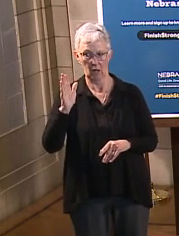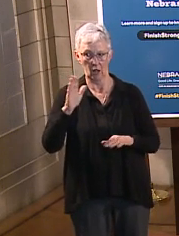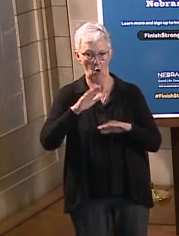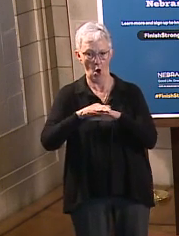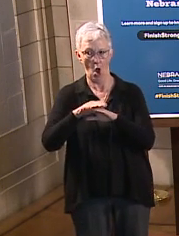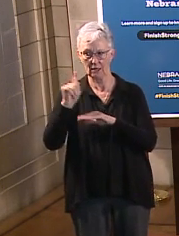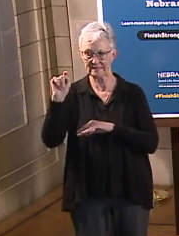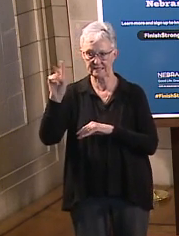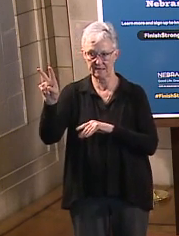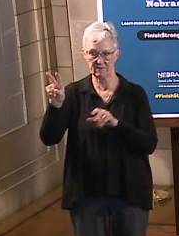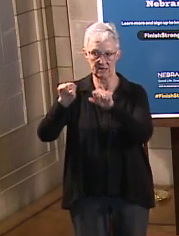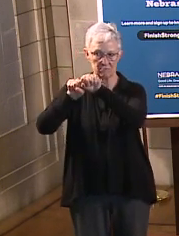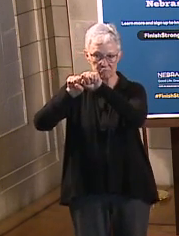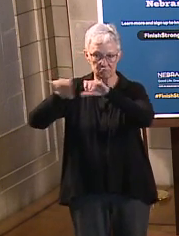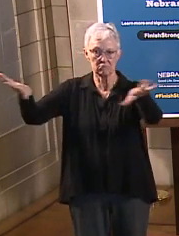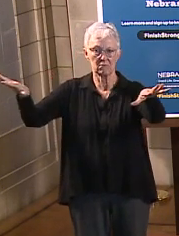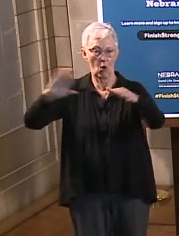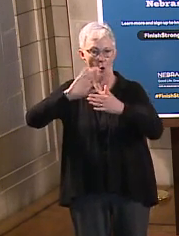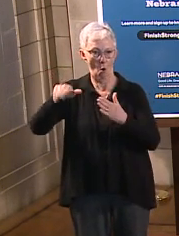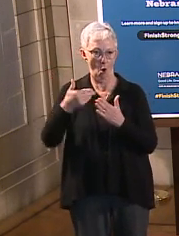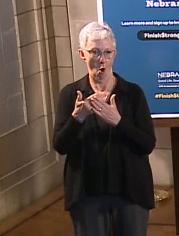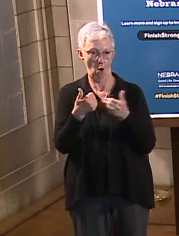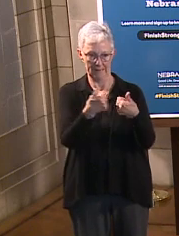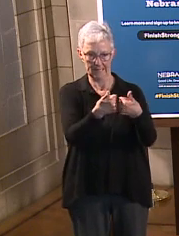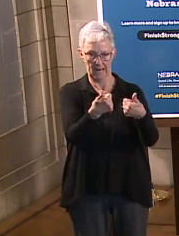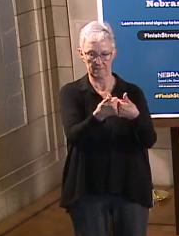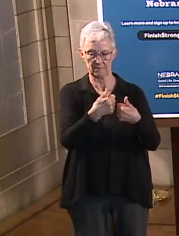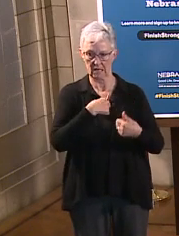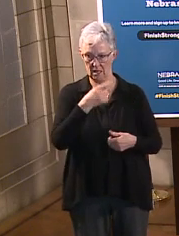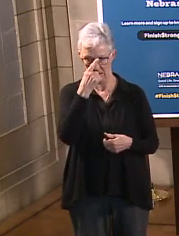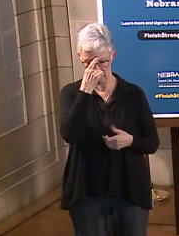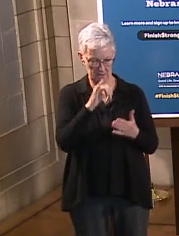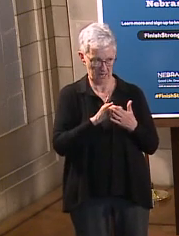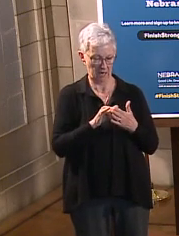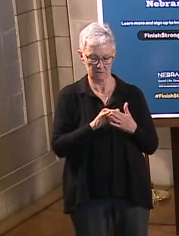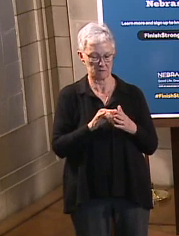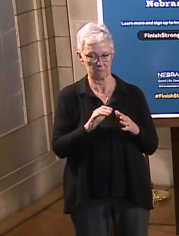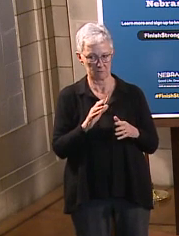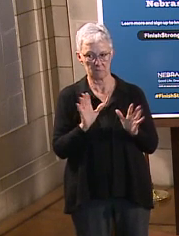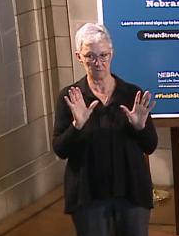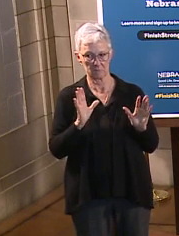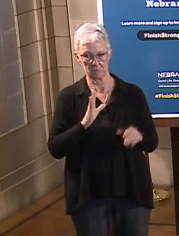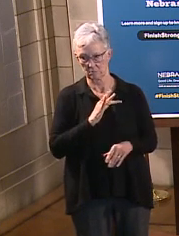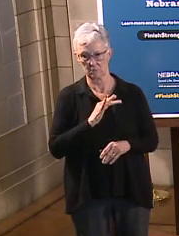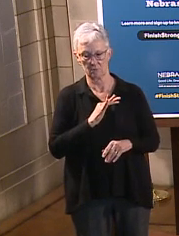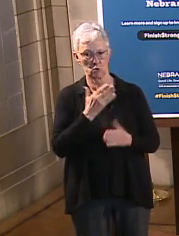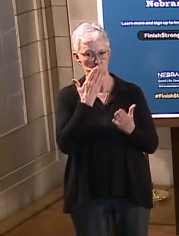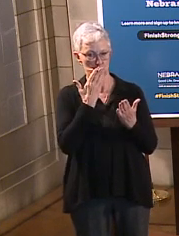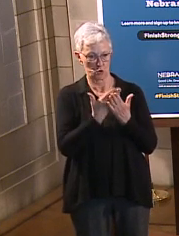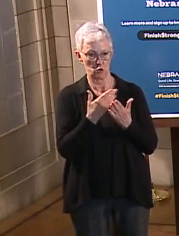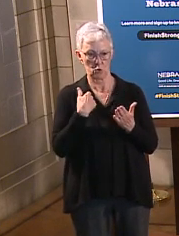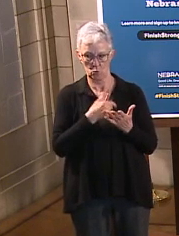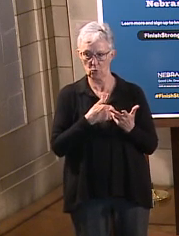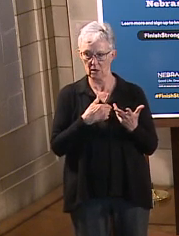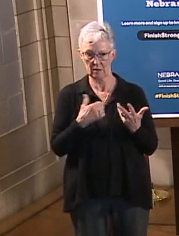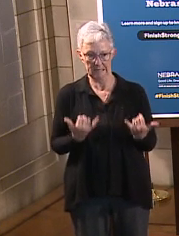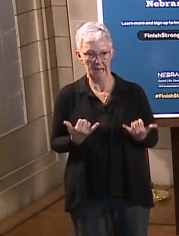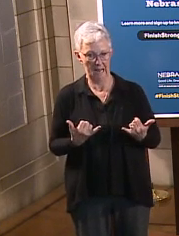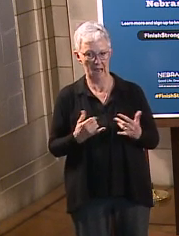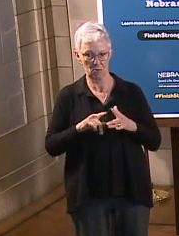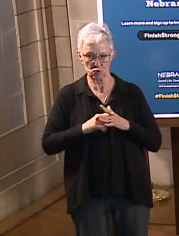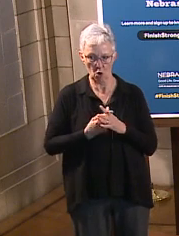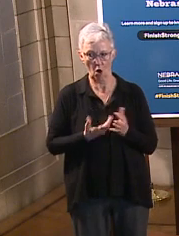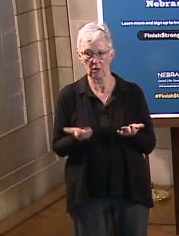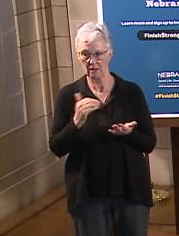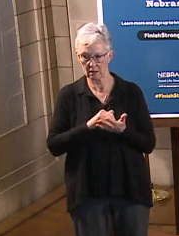rounds, which they were not going to do before, I think that's great as well. I think this is obviously great that we're having sports, and it's a great